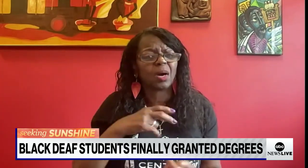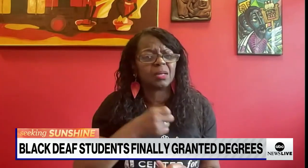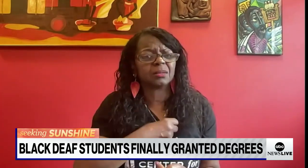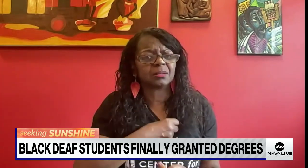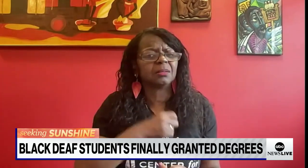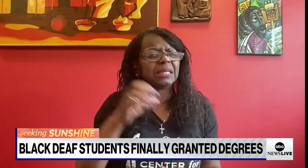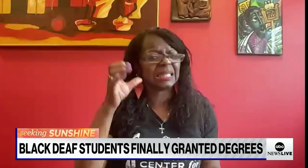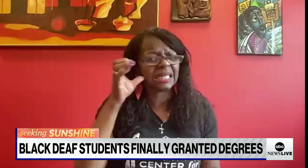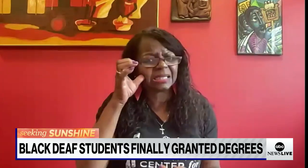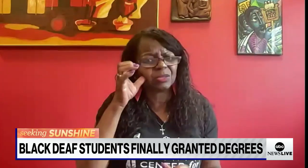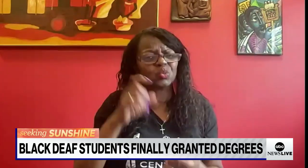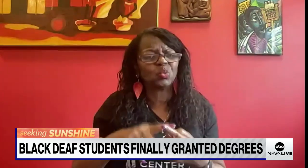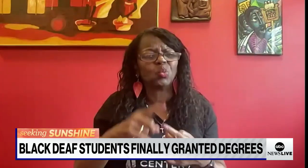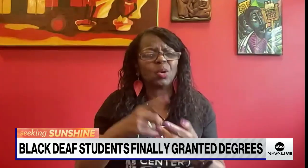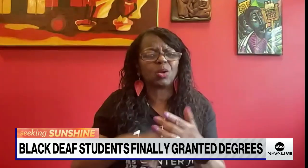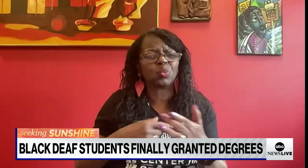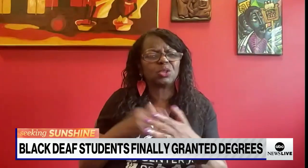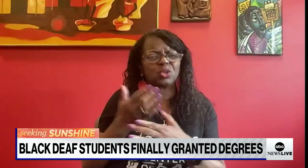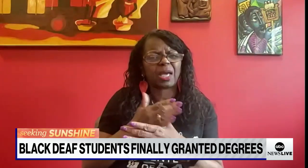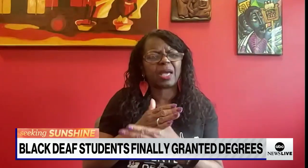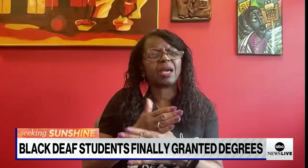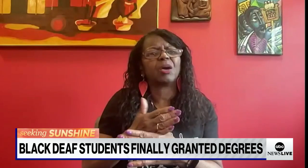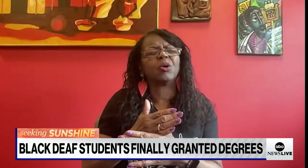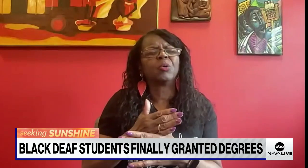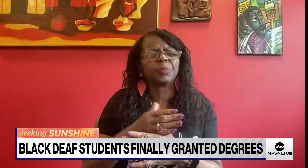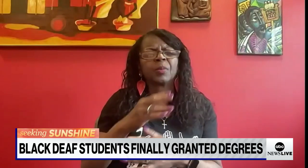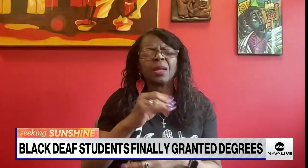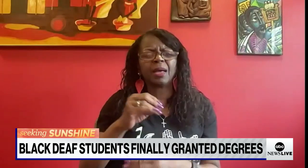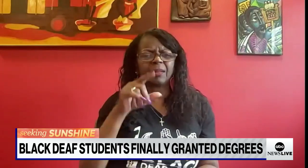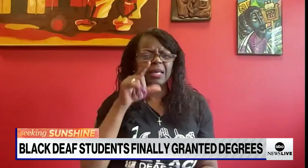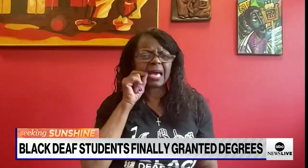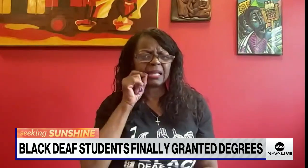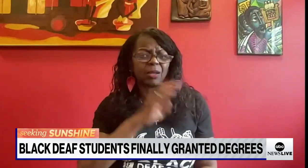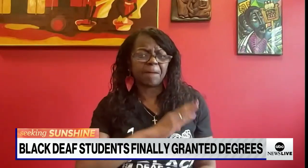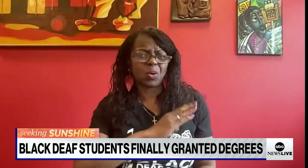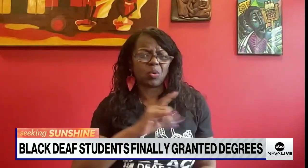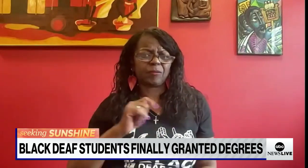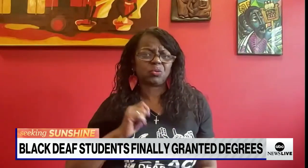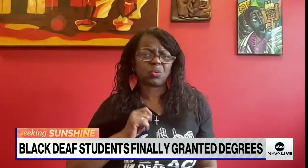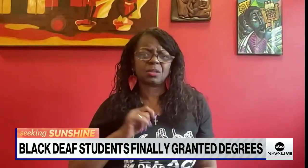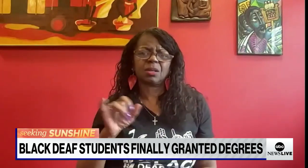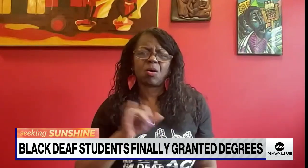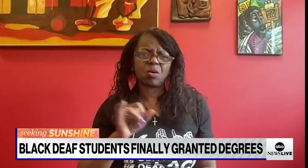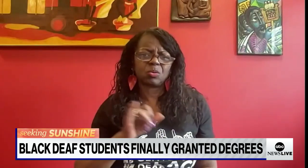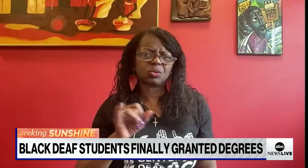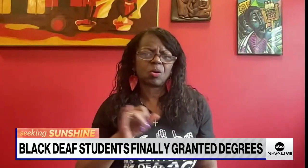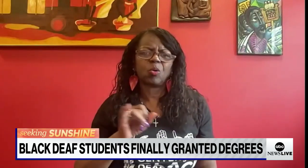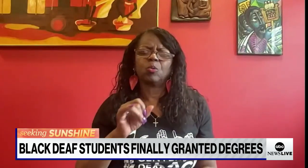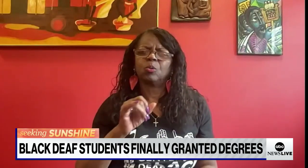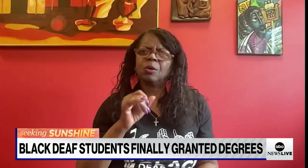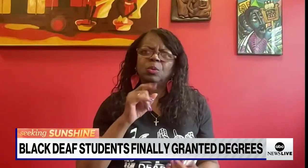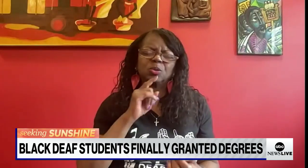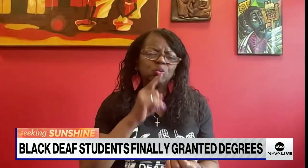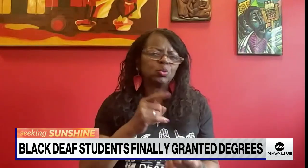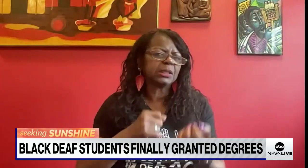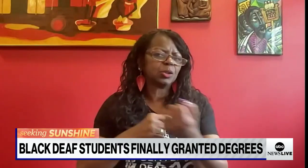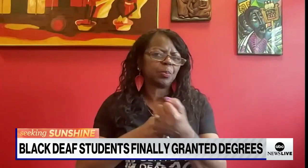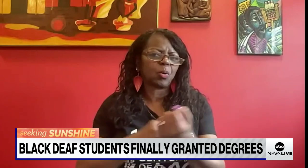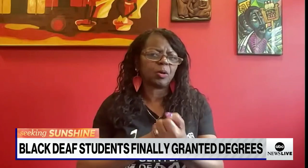Gallaudet University once again for actually listening to us, listening to what we've had to share. And I would also like to extend my gratitude